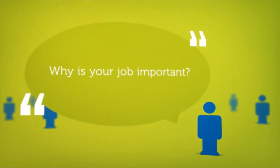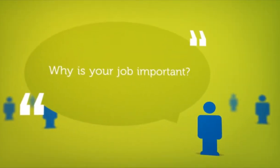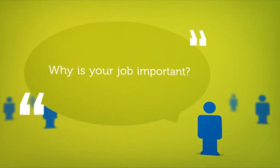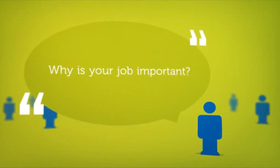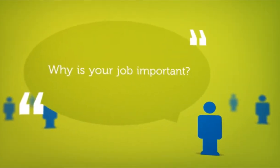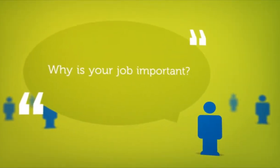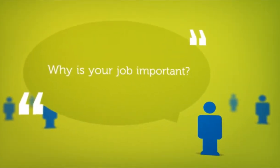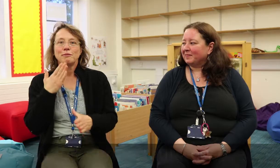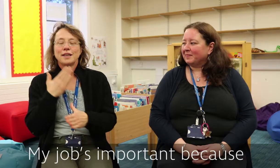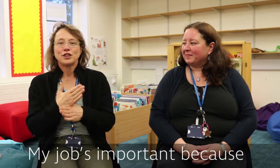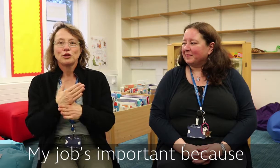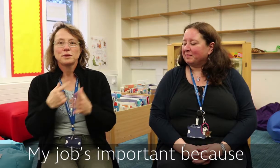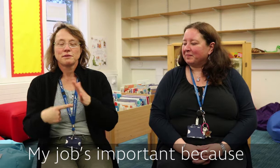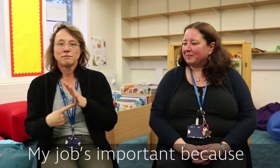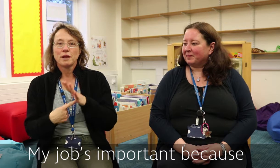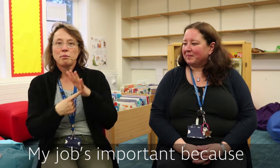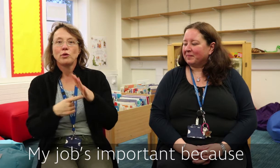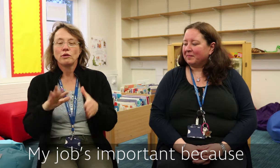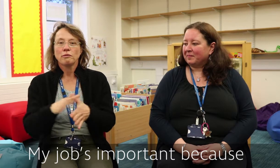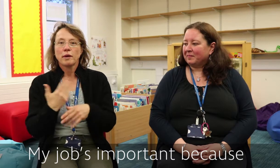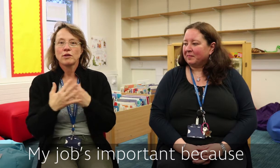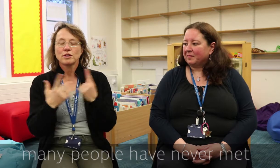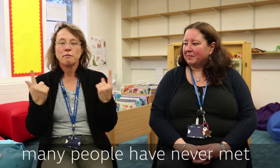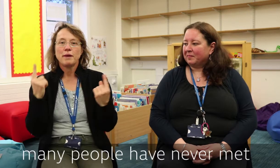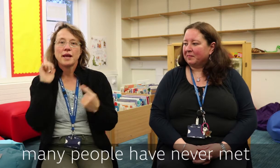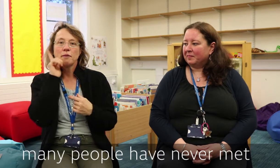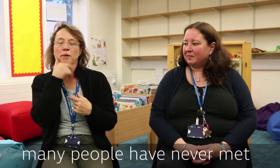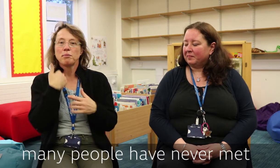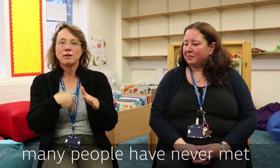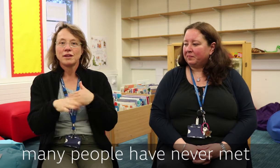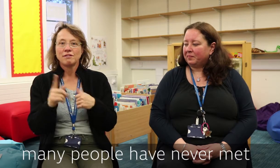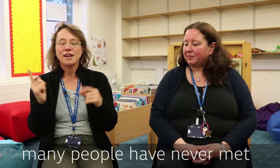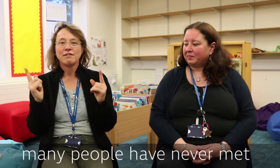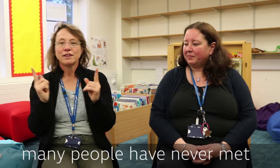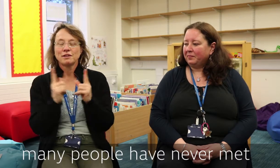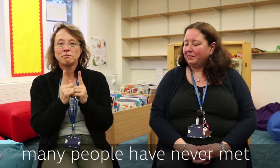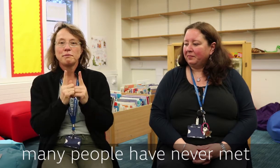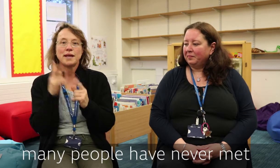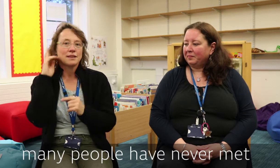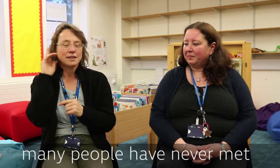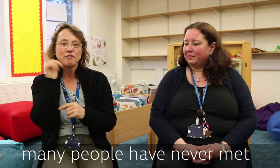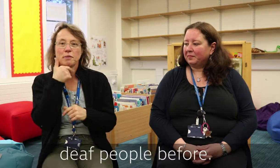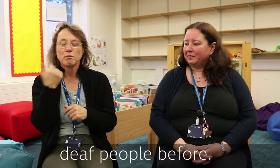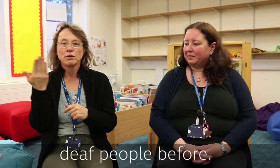My job's important because many people have never met deaf people